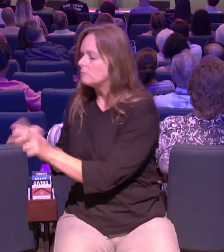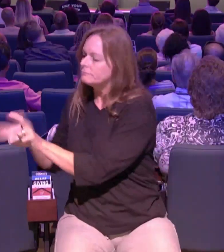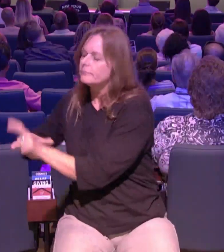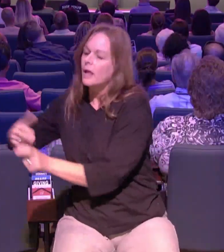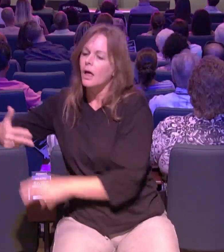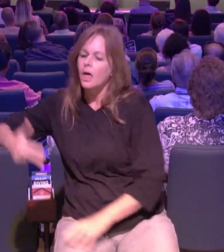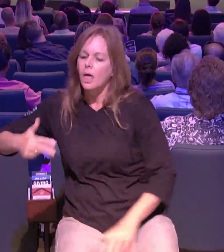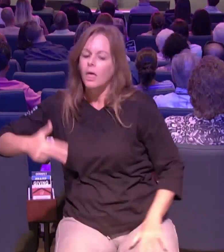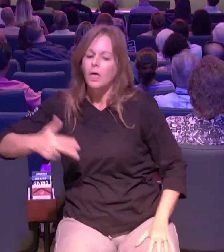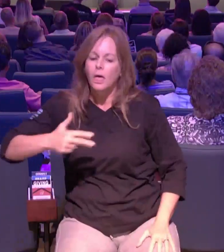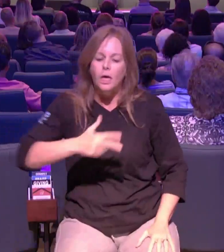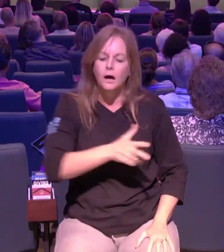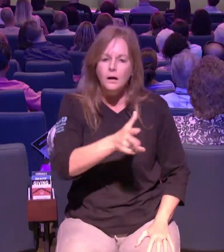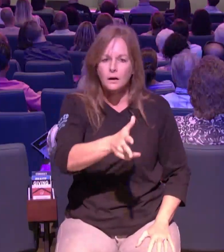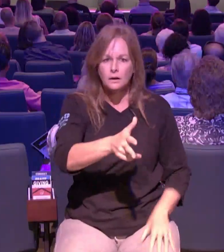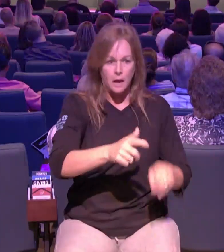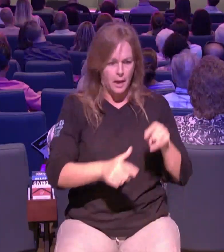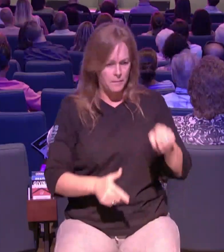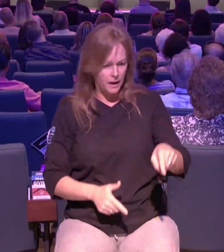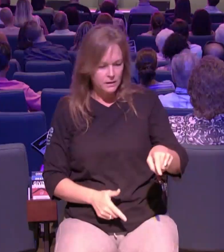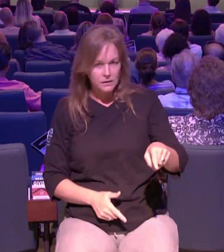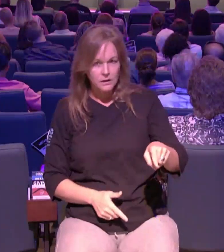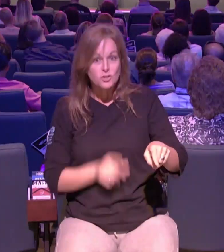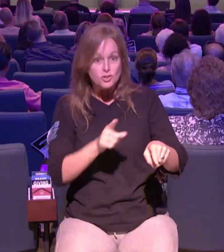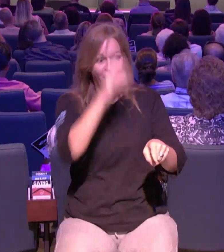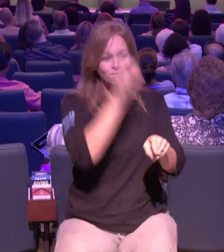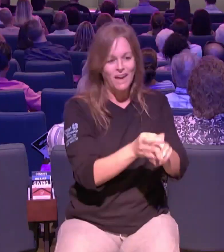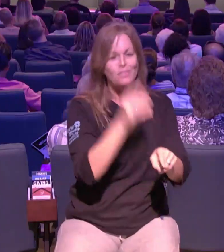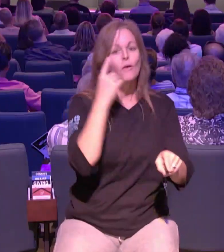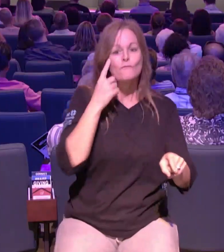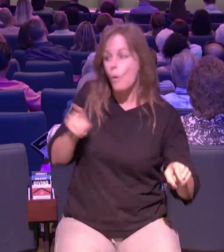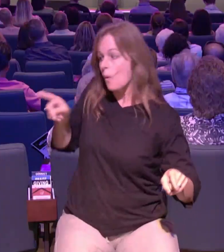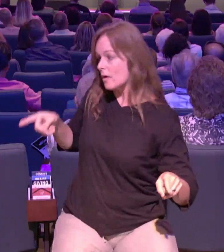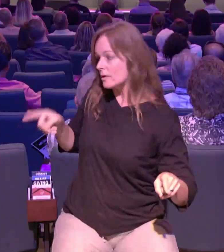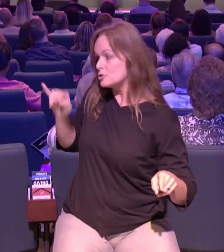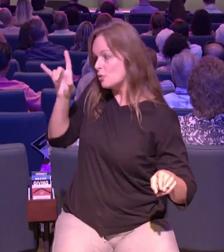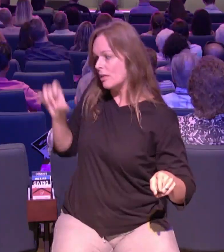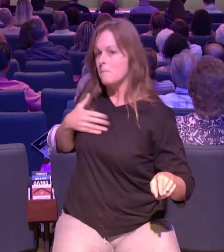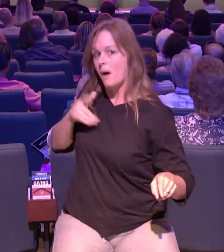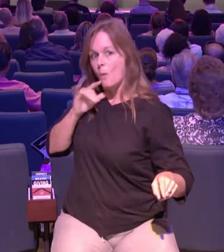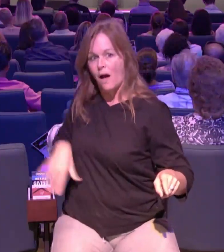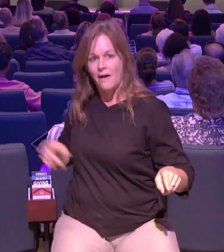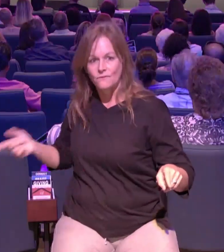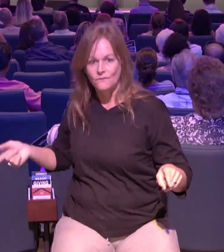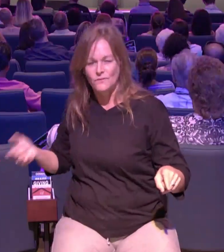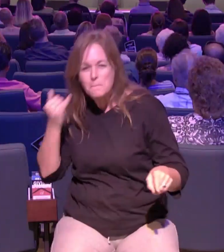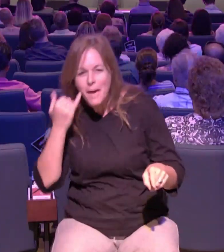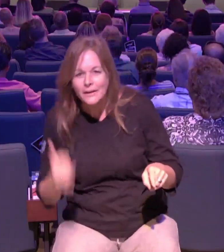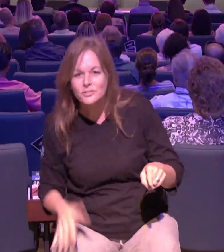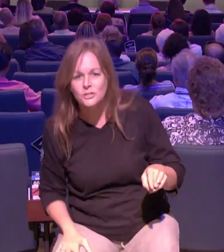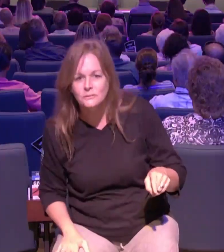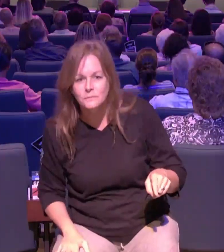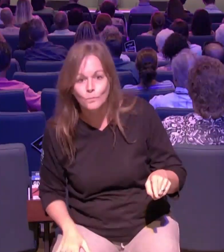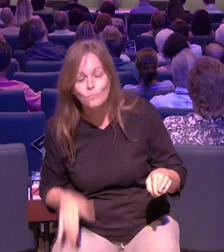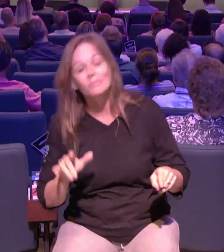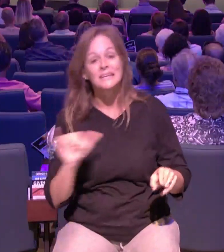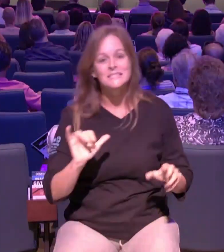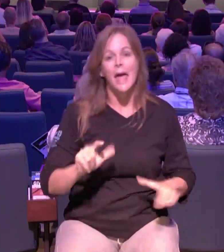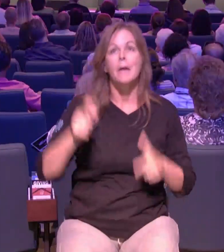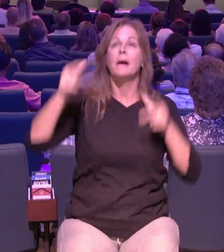soul whole who are you carrying to jesus see the reason this man was changed is because somebody carried him to jesus and here's